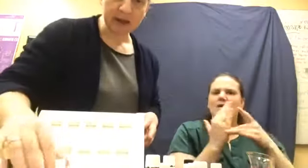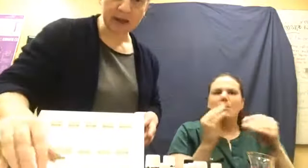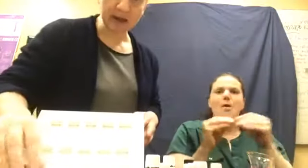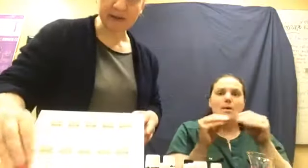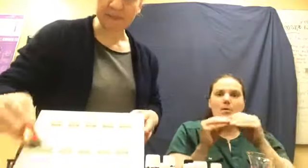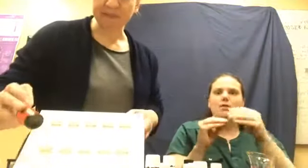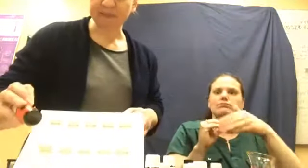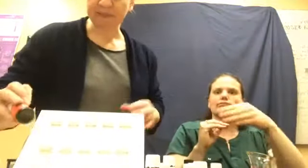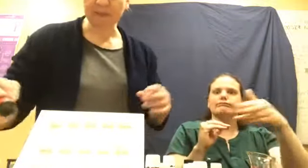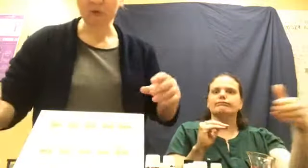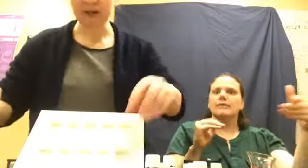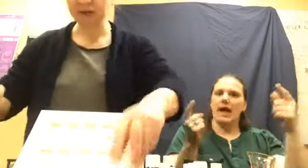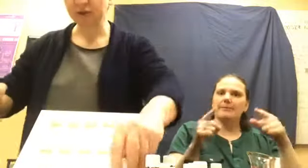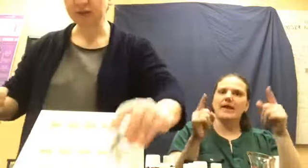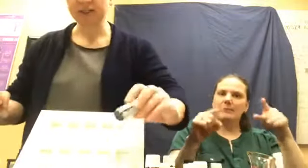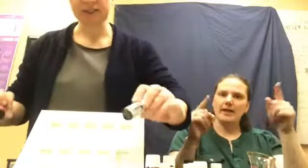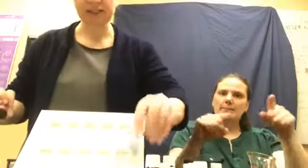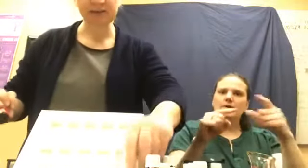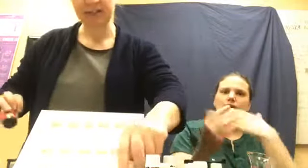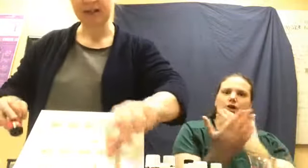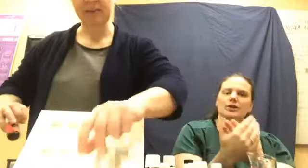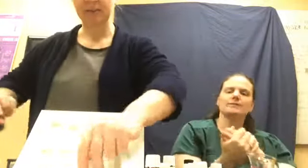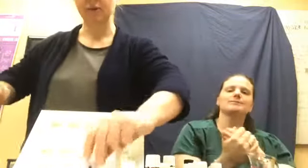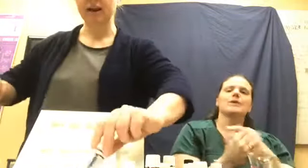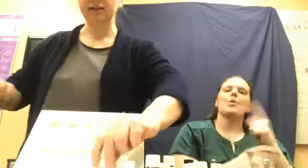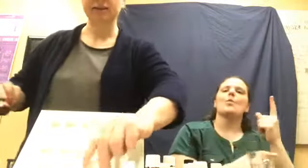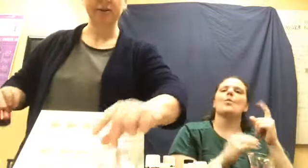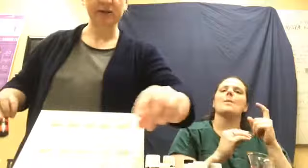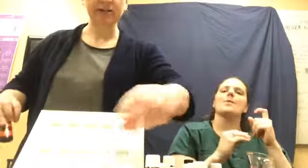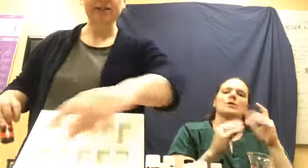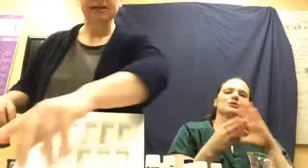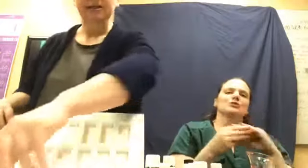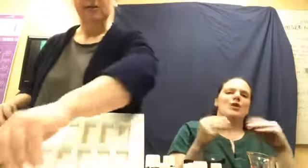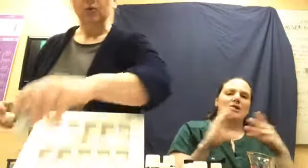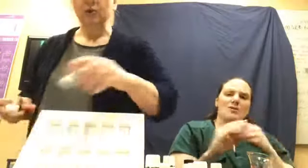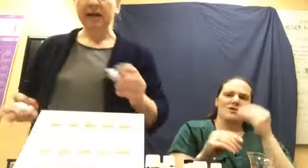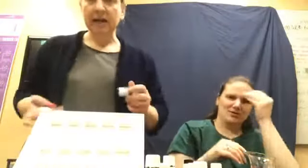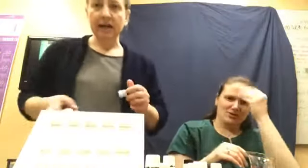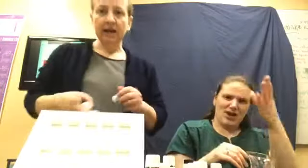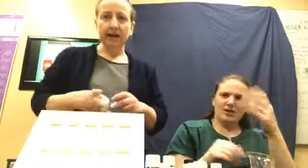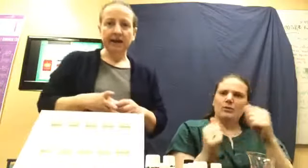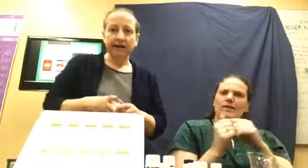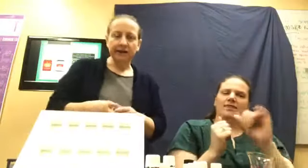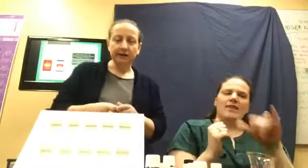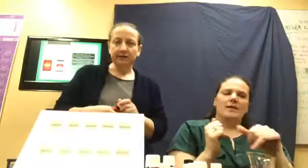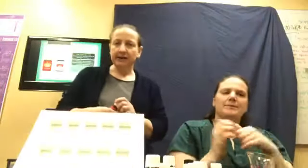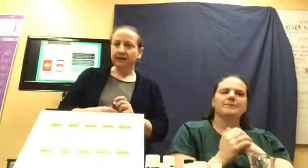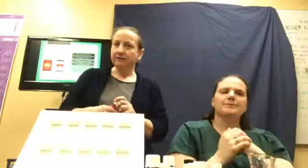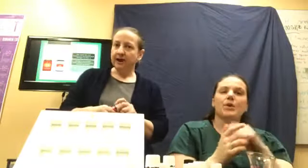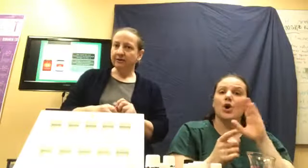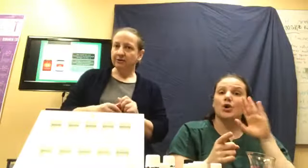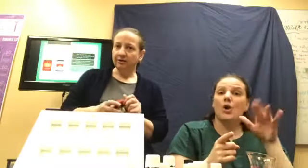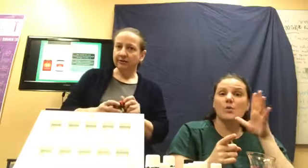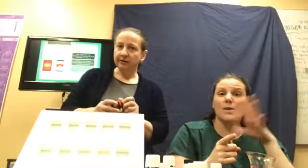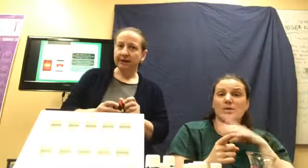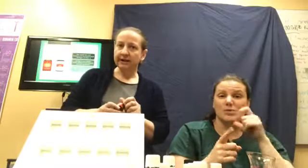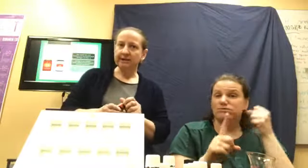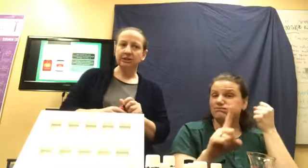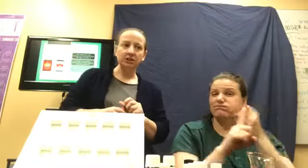Um, one other story, just cause I was thinking about miraculous stories. We, uh, know a lady who had a stroke and she